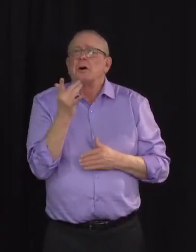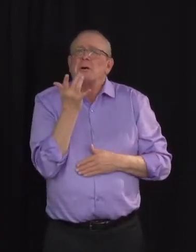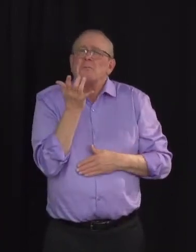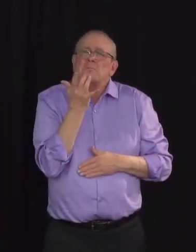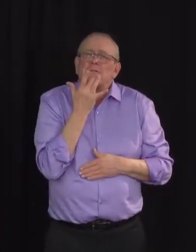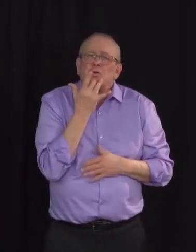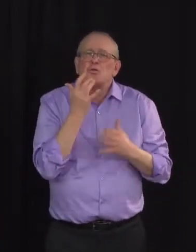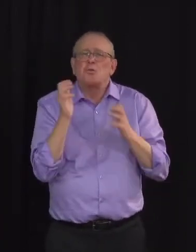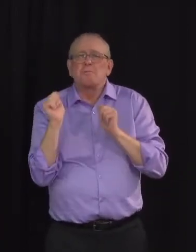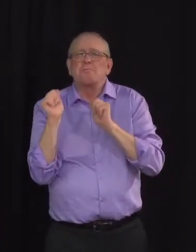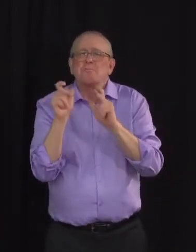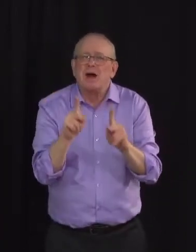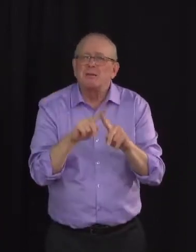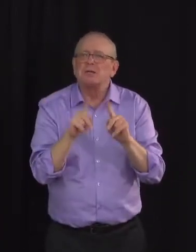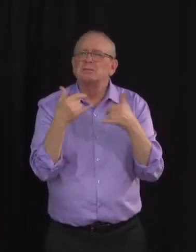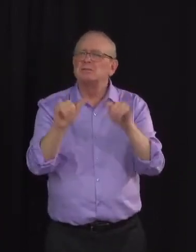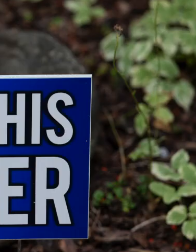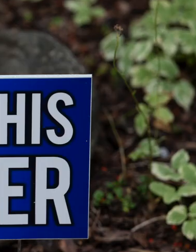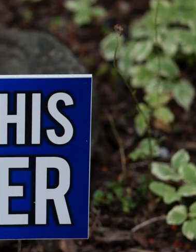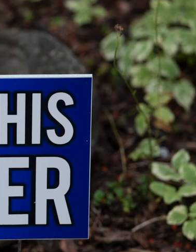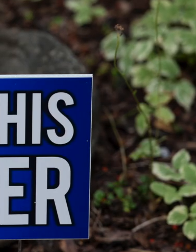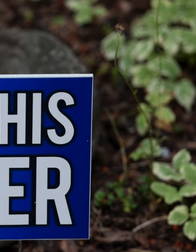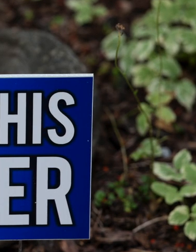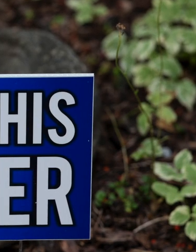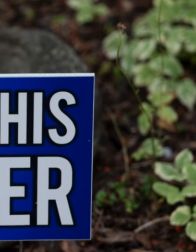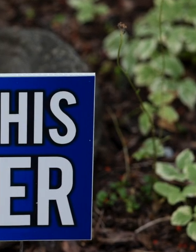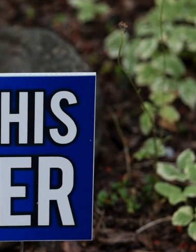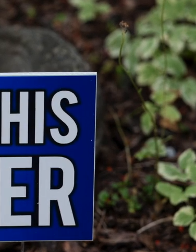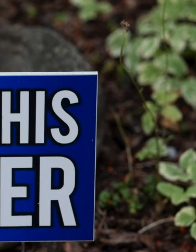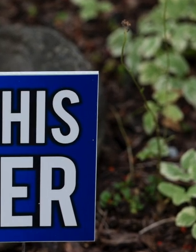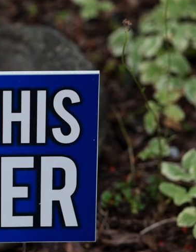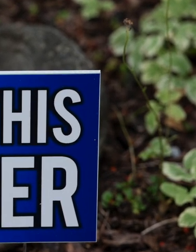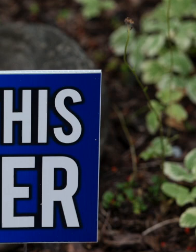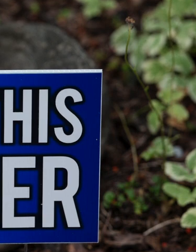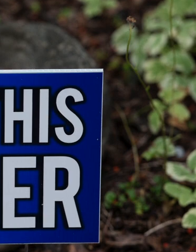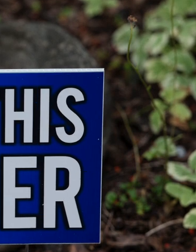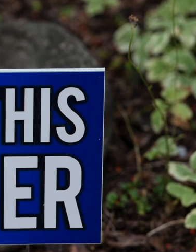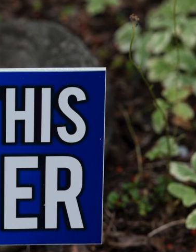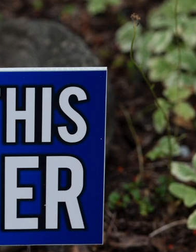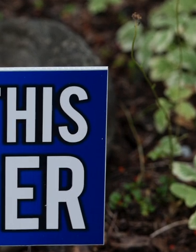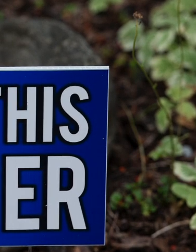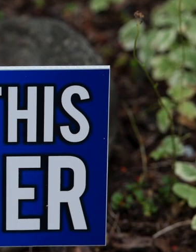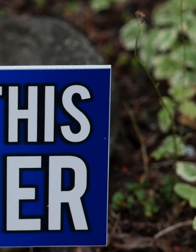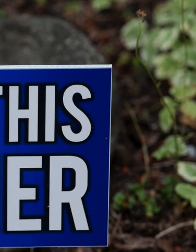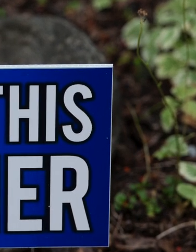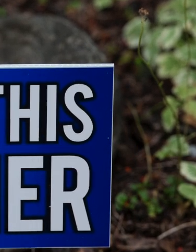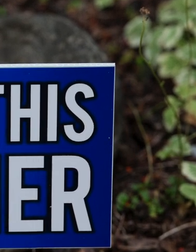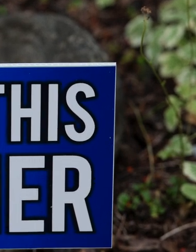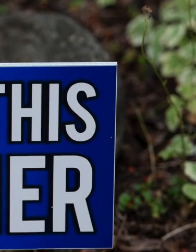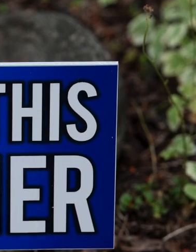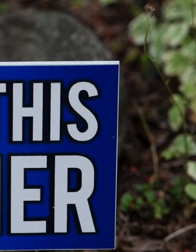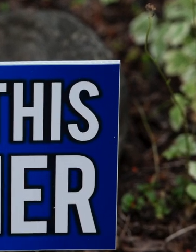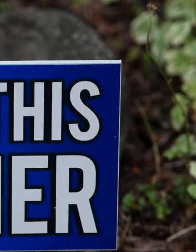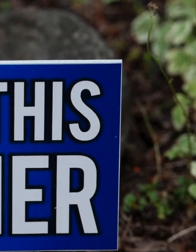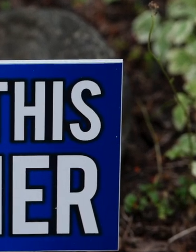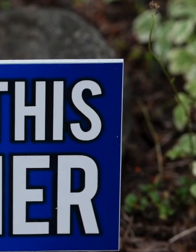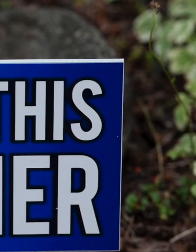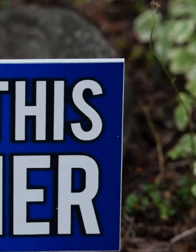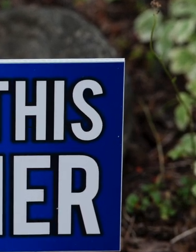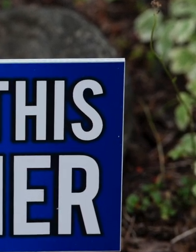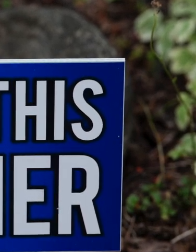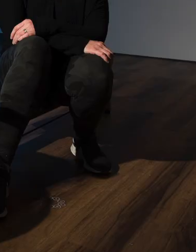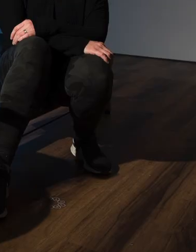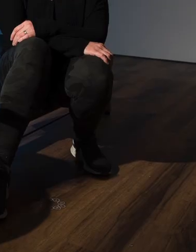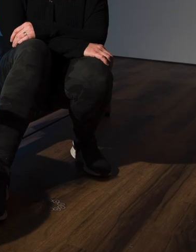is important to remember that whenever we start to open up and open these activities we do need to watch to see what if any impact that has